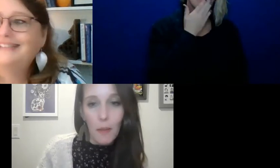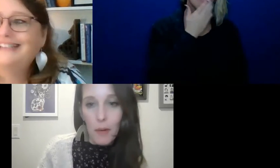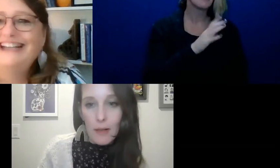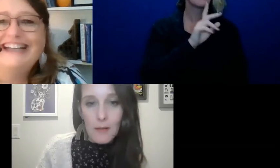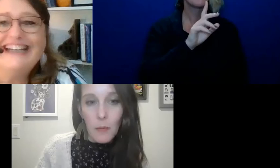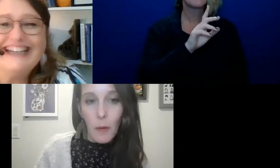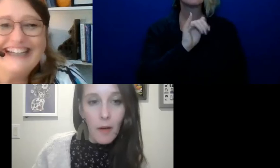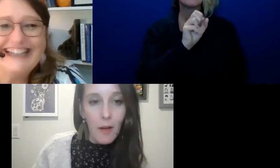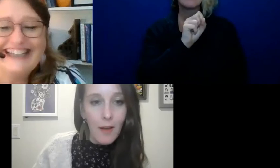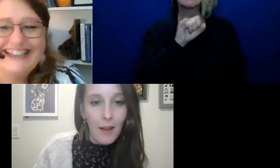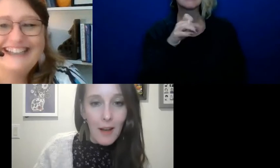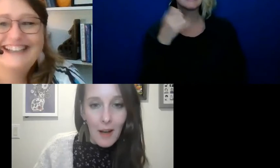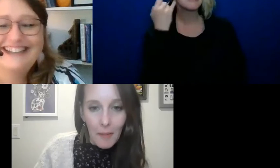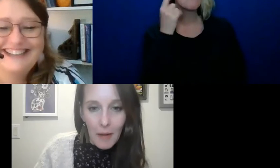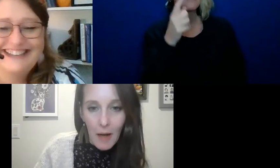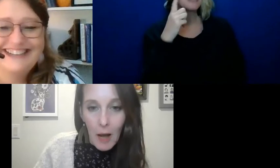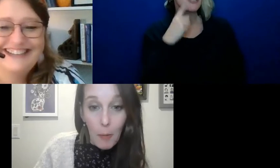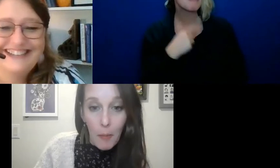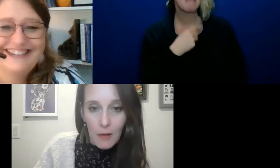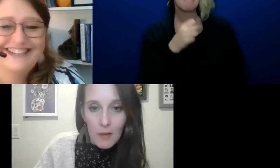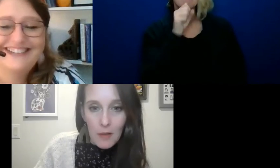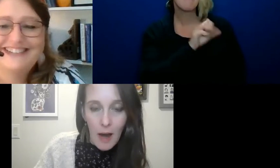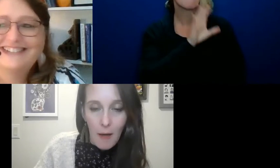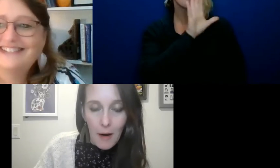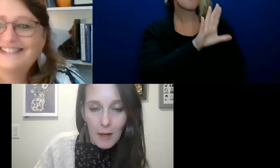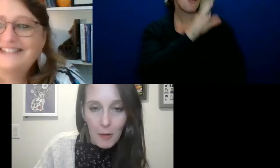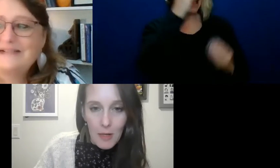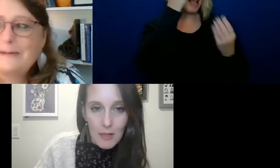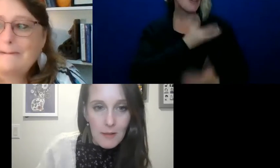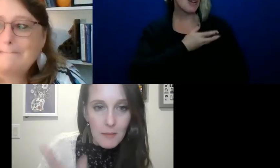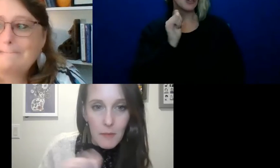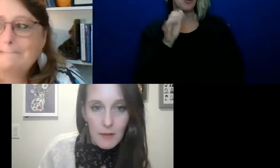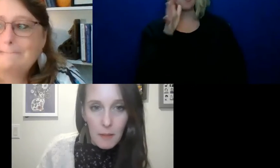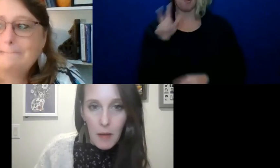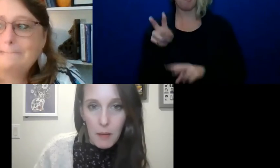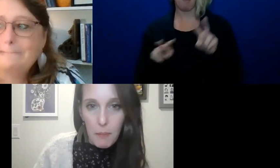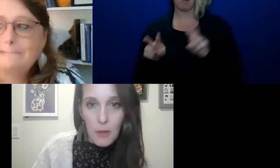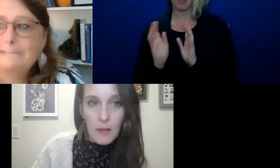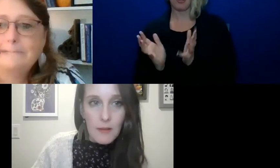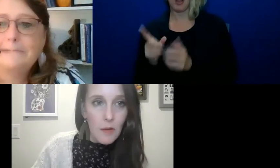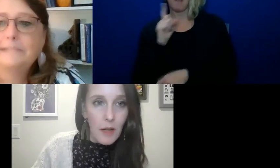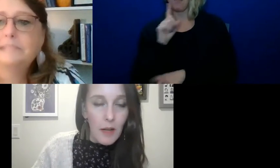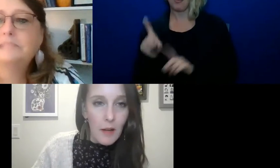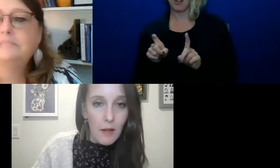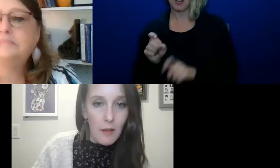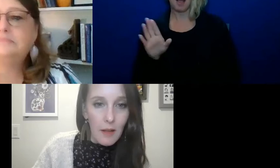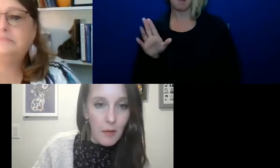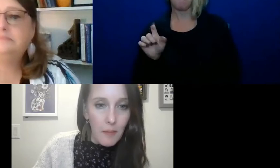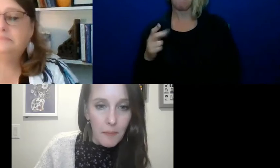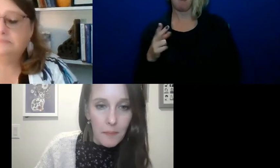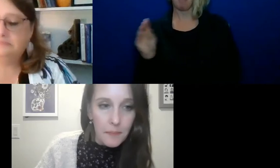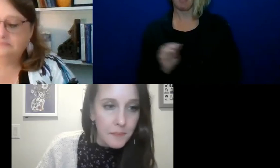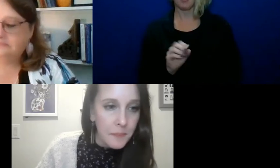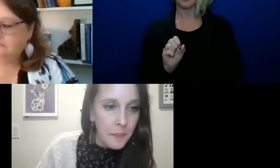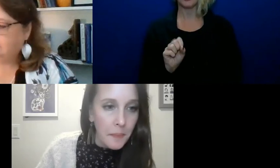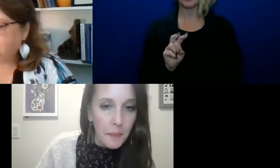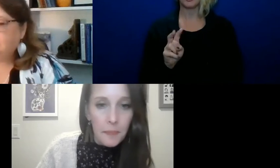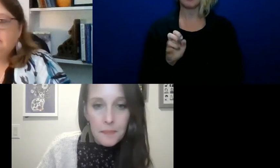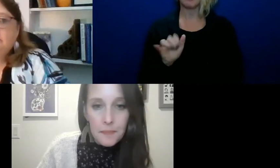love your input as well and i will monitor the chat for any questions looks like best put the survey in there thank you